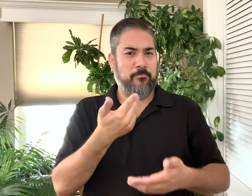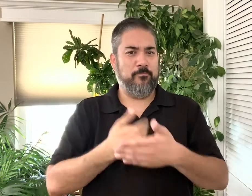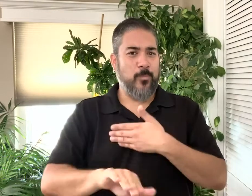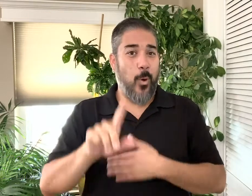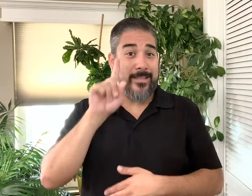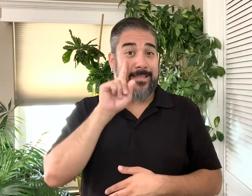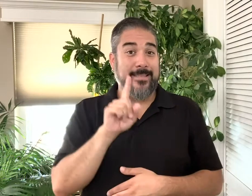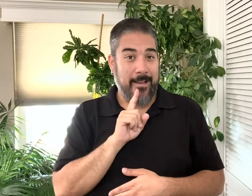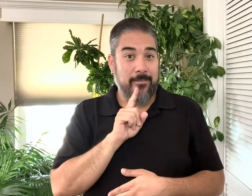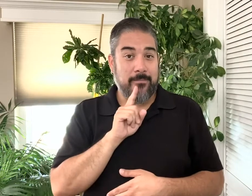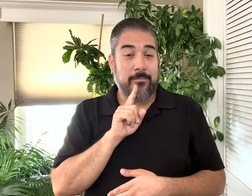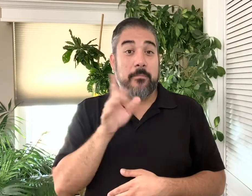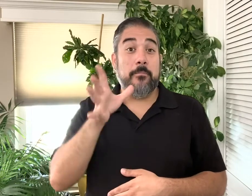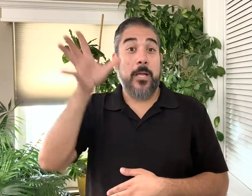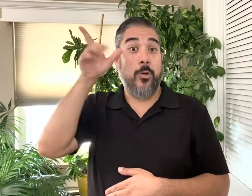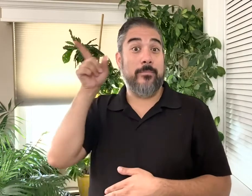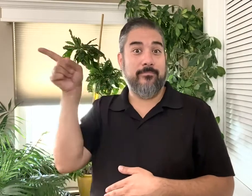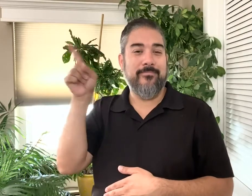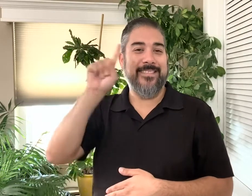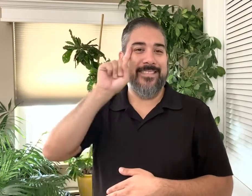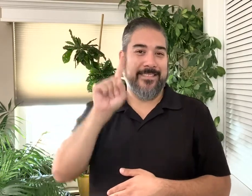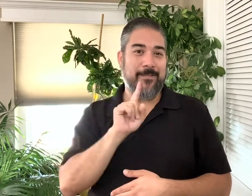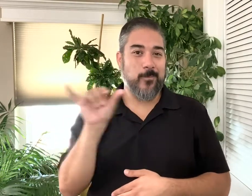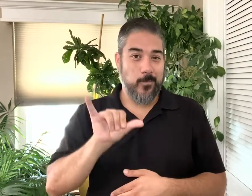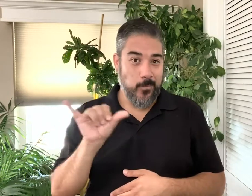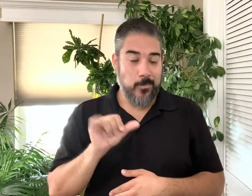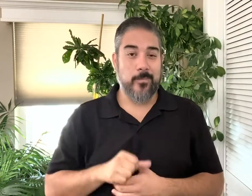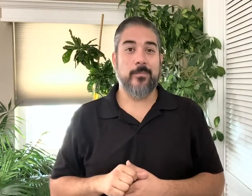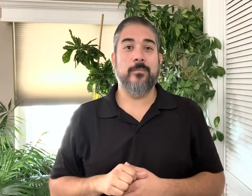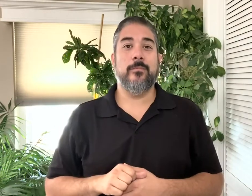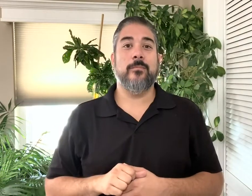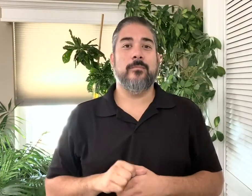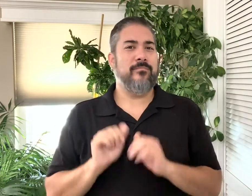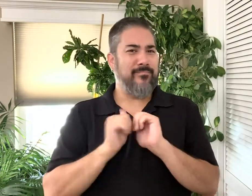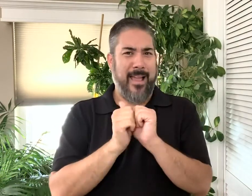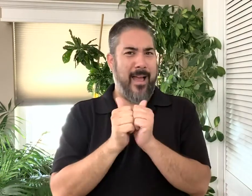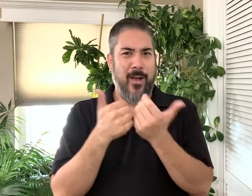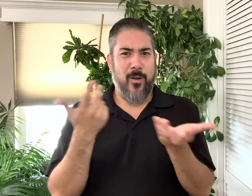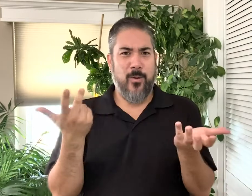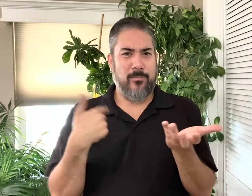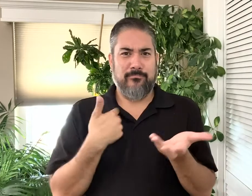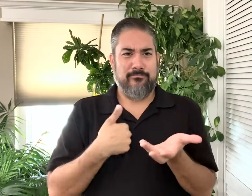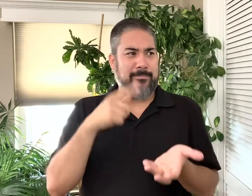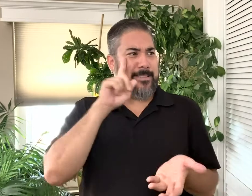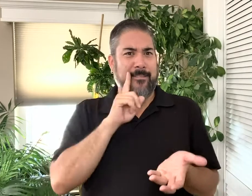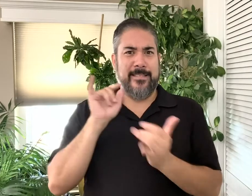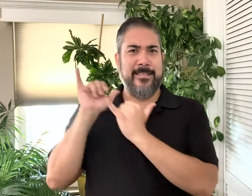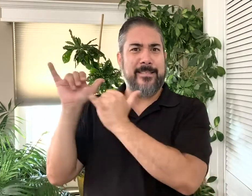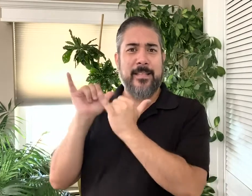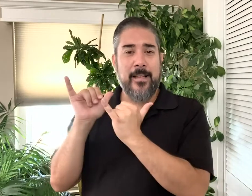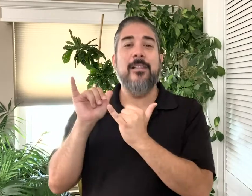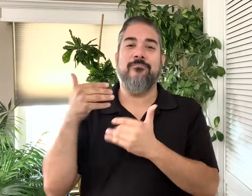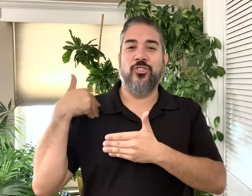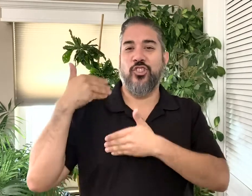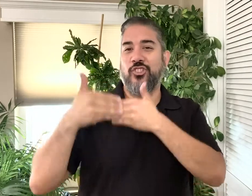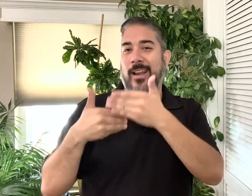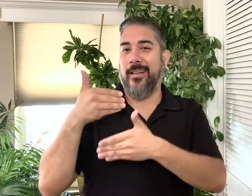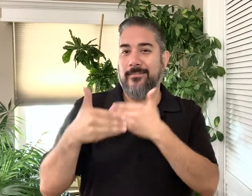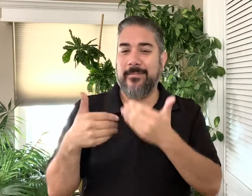I was born deaf. Both of my parents are deaf as well. You might wonder how that is that I'm deaf like my